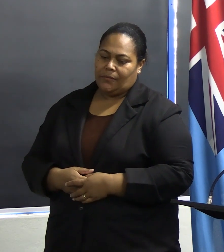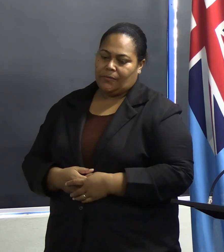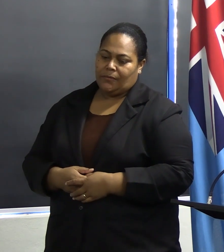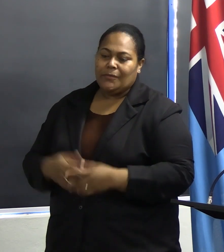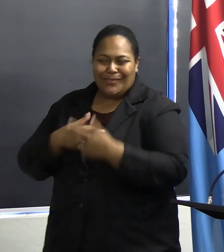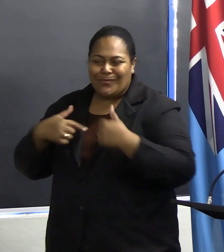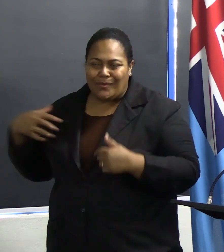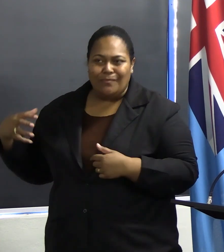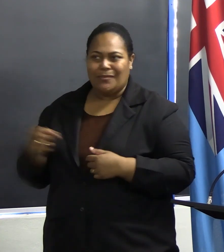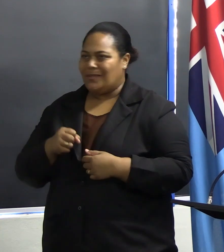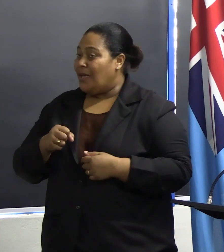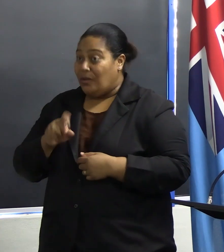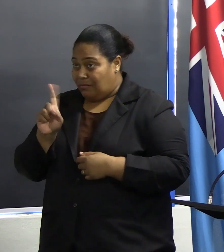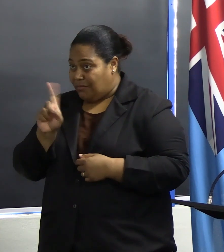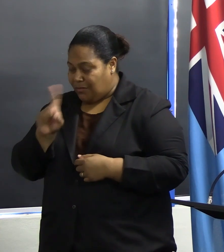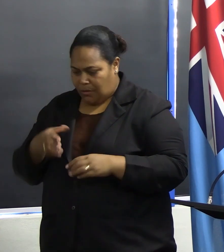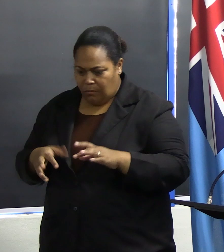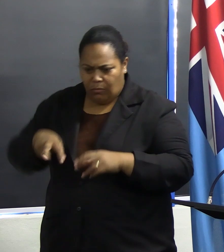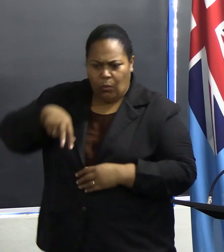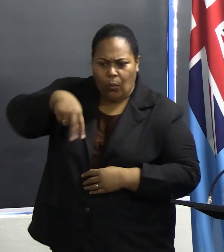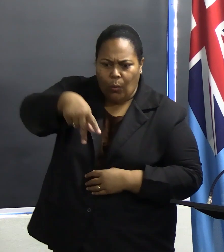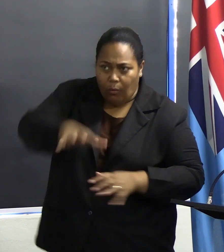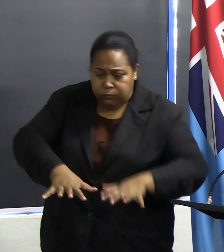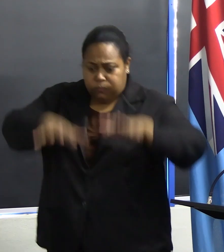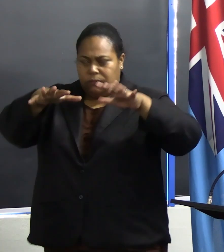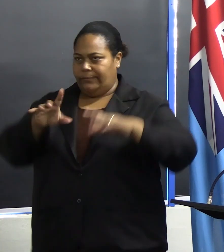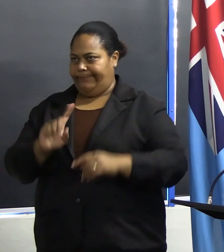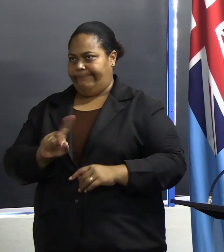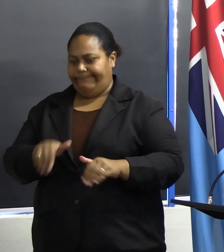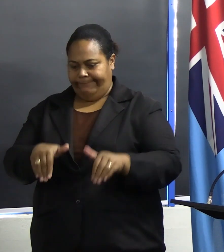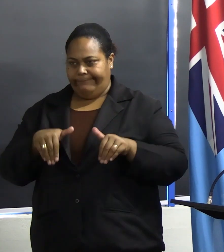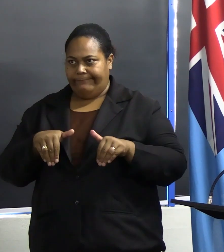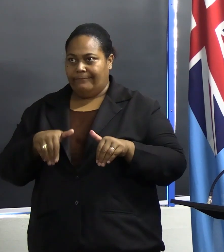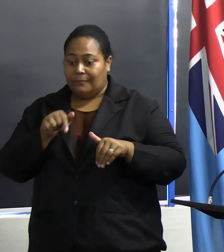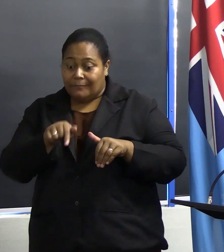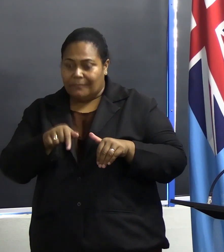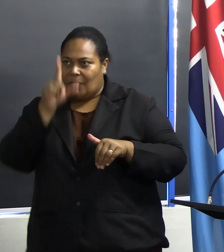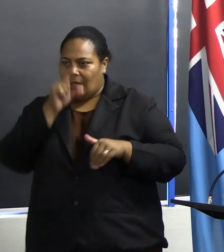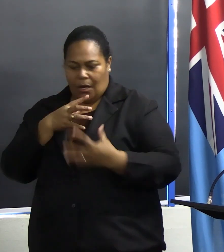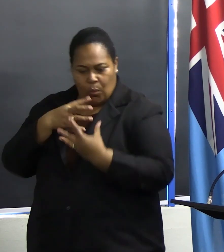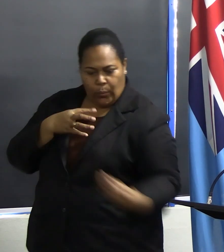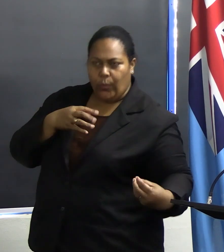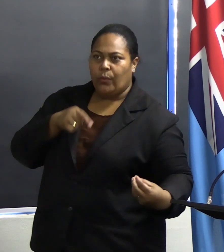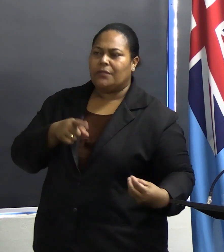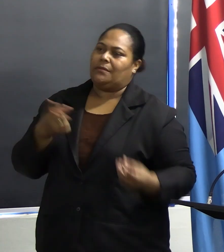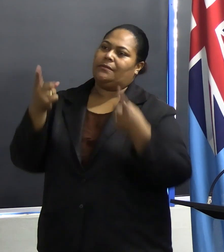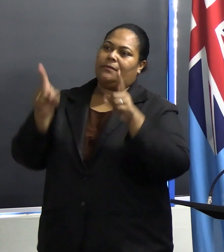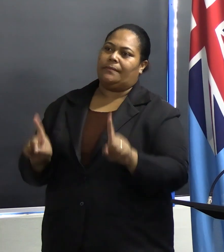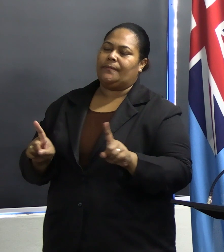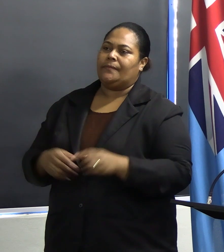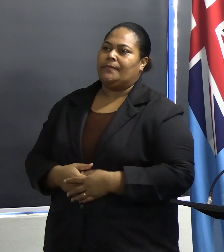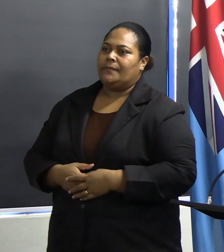We must not cross flooded areas, flooded rivers and streams, as this can result in the loss of lives